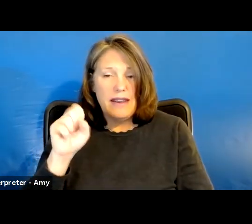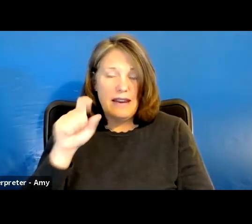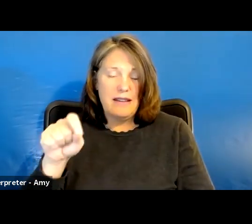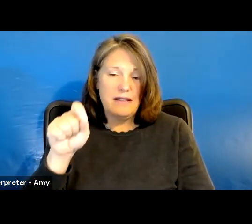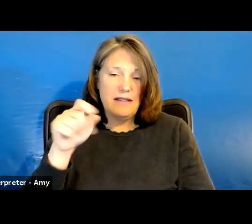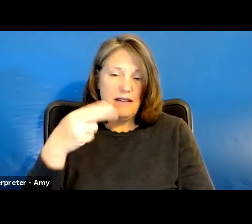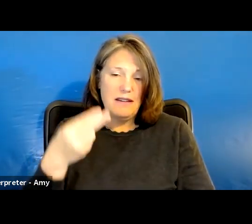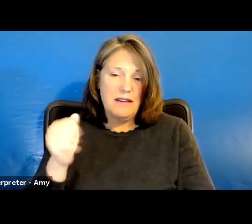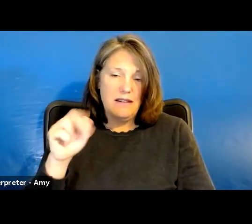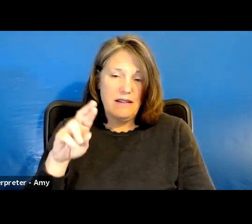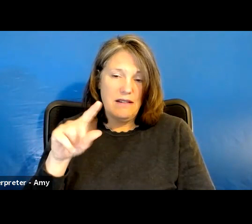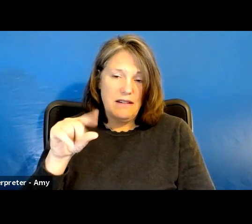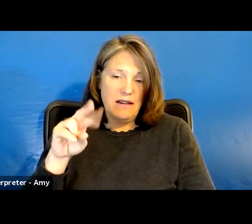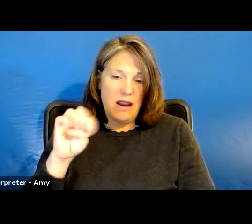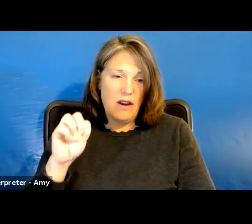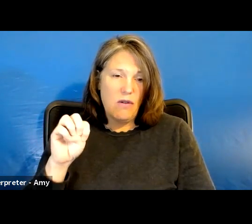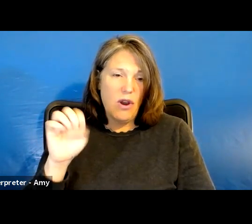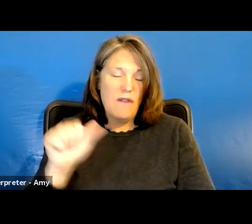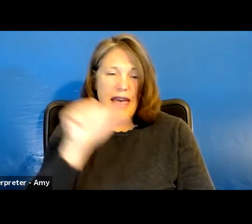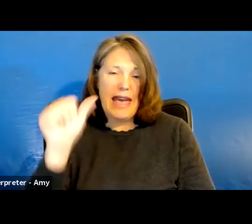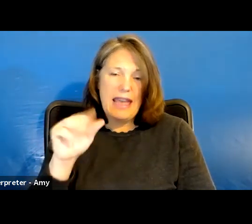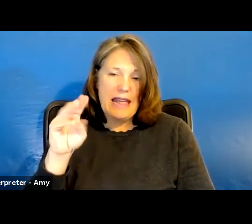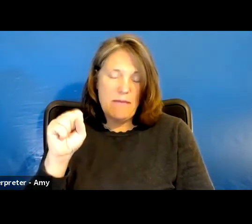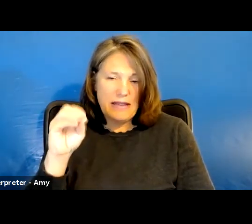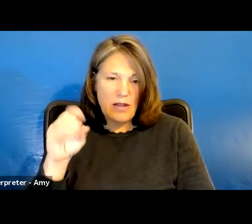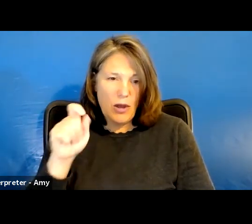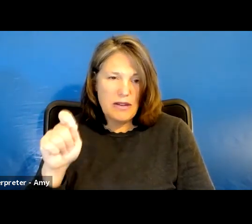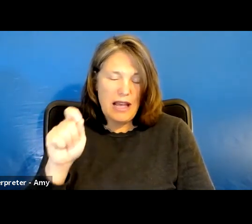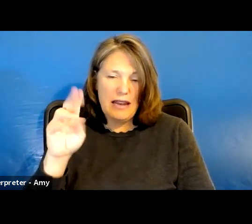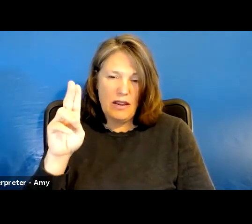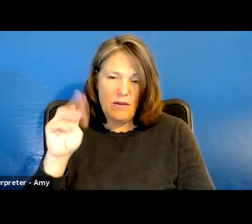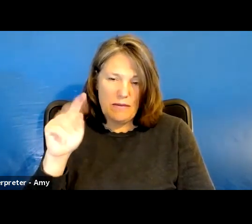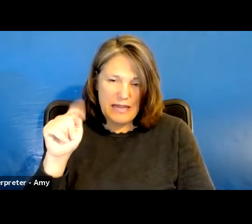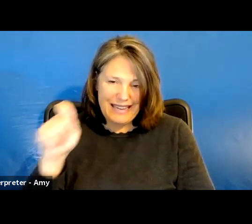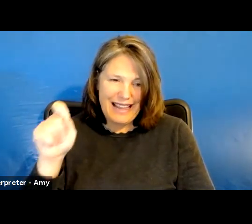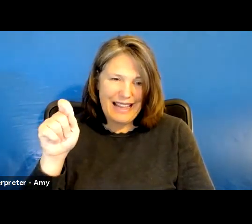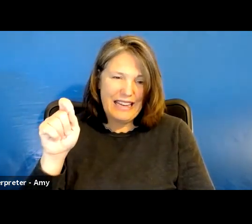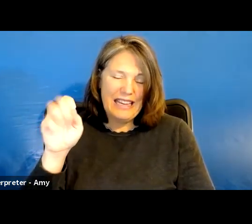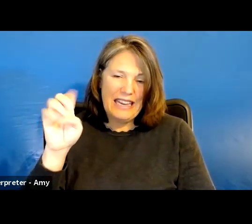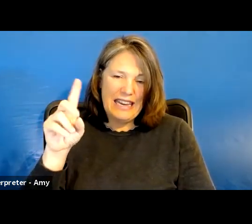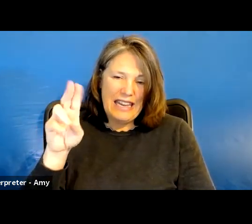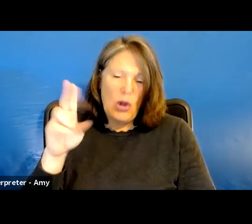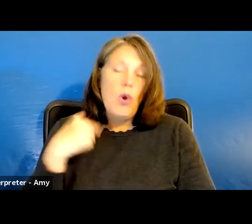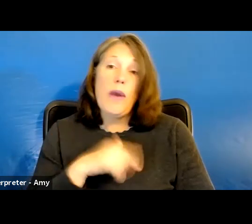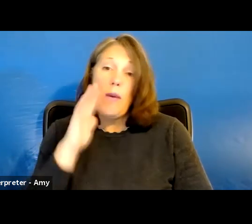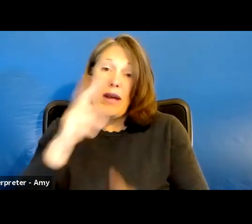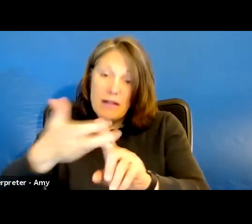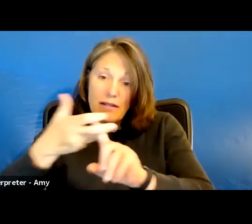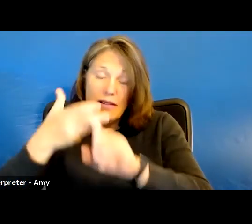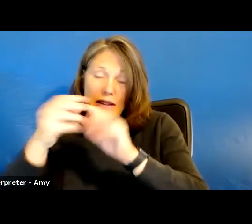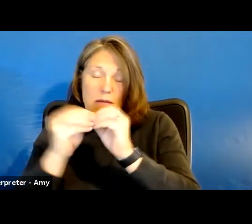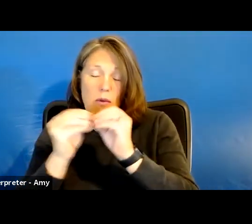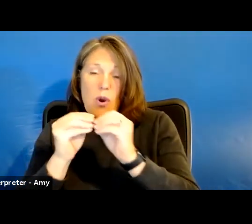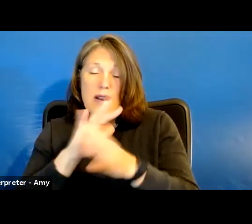mso.umt.edu. We will be doing, we will be recruiting more centers for independent living for the next two